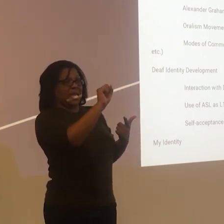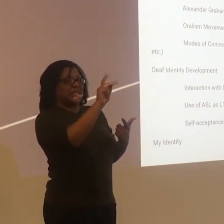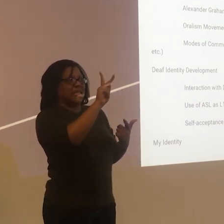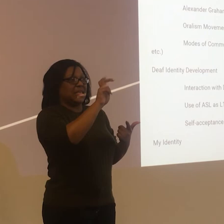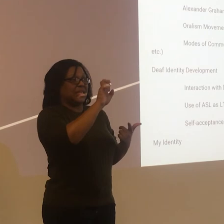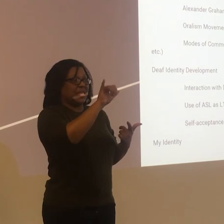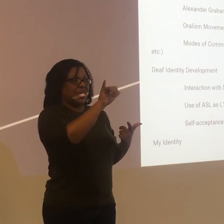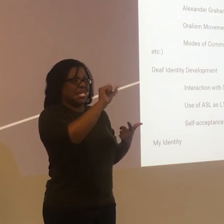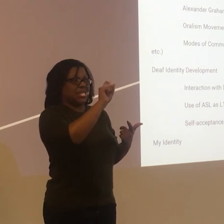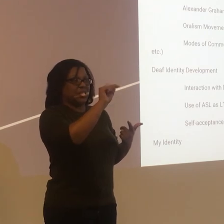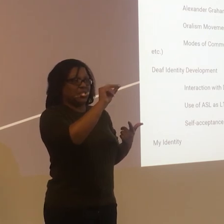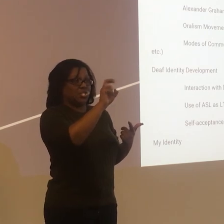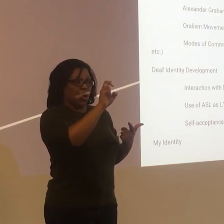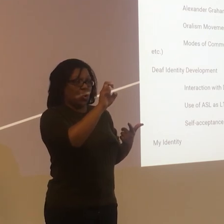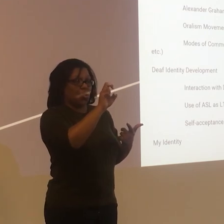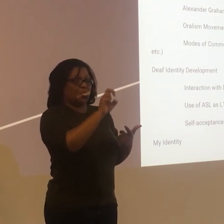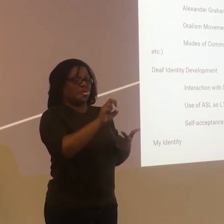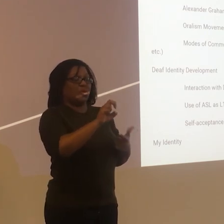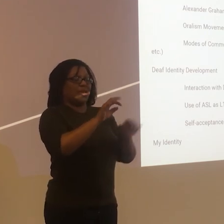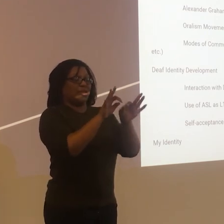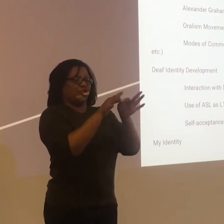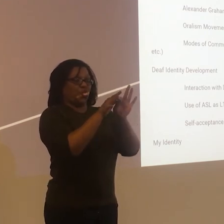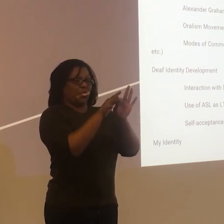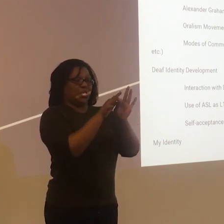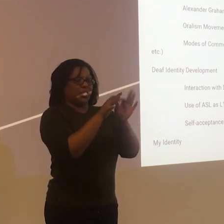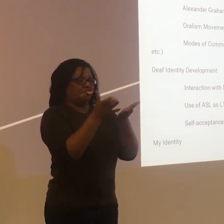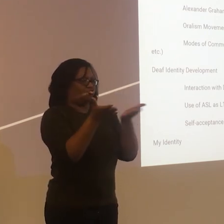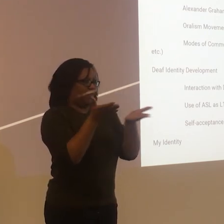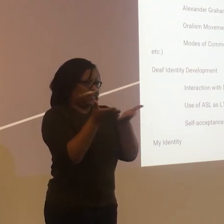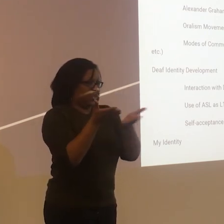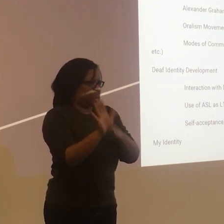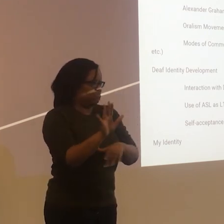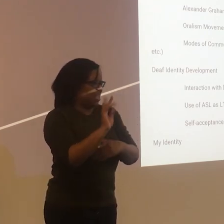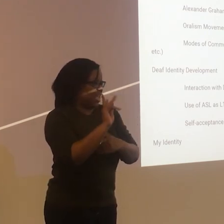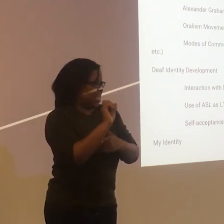There's KIS. There's the Academic Keystone Interpreting Services.